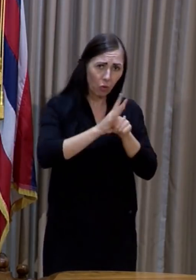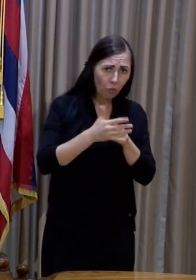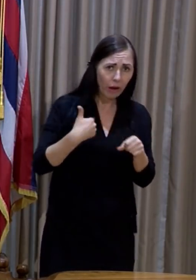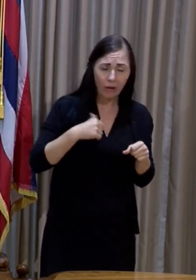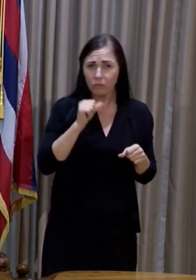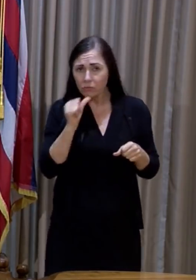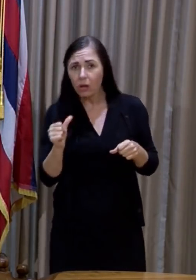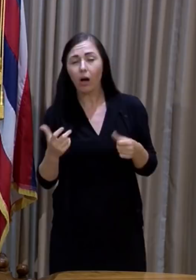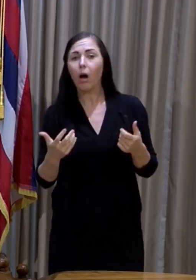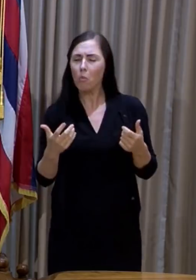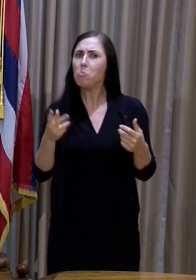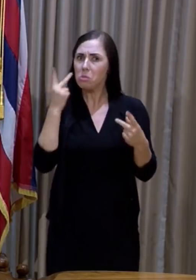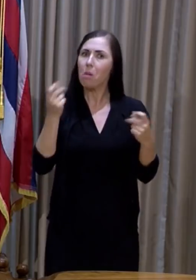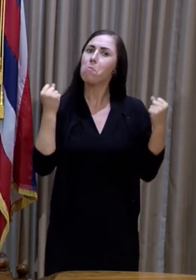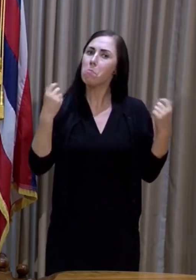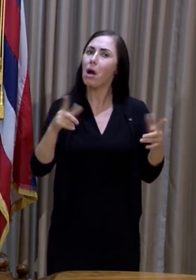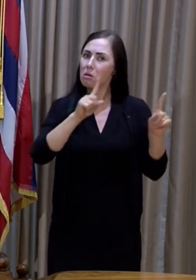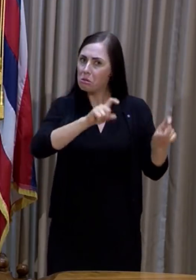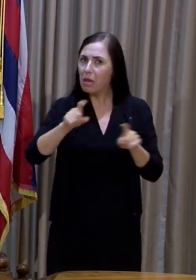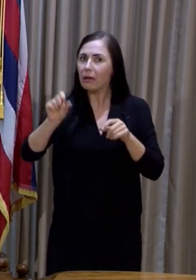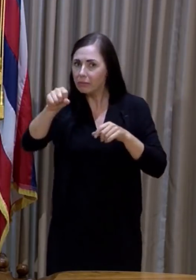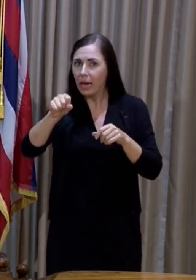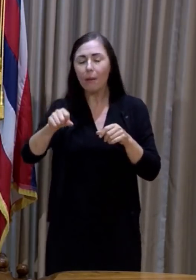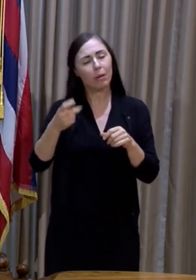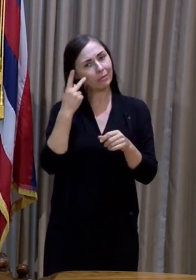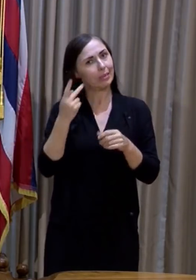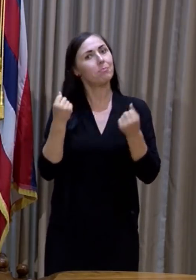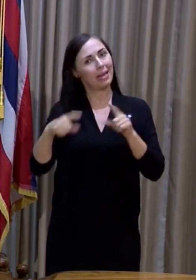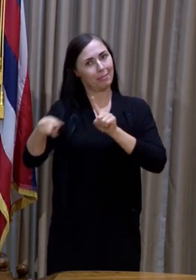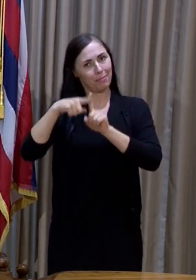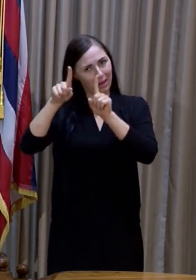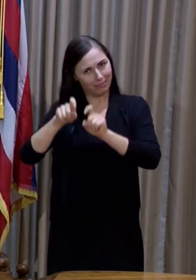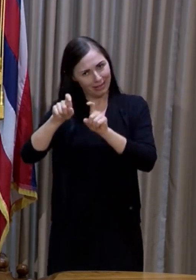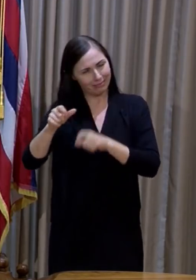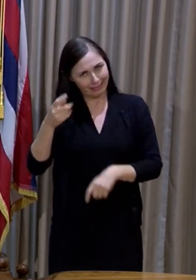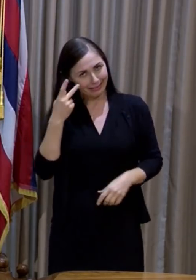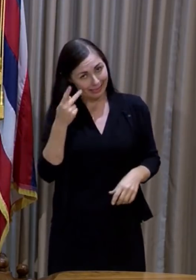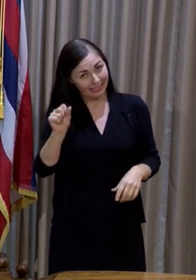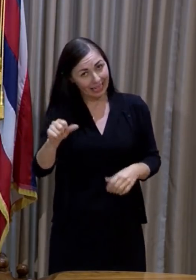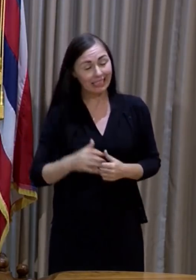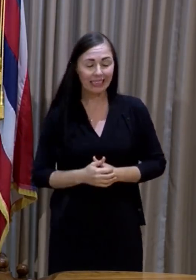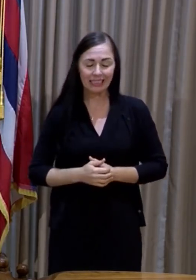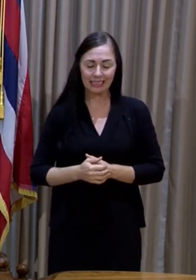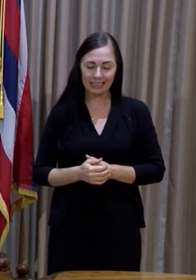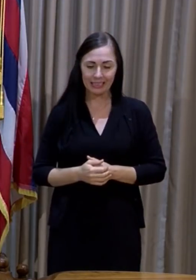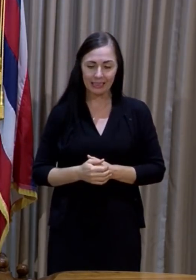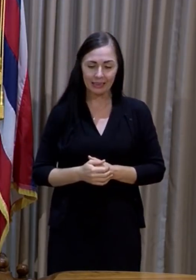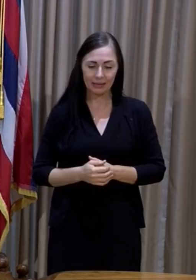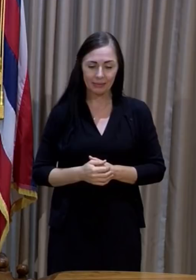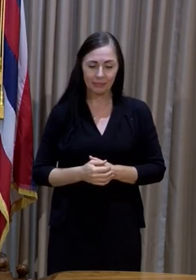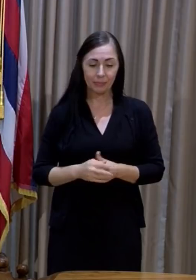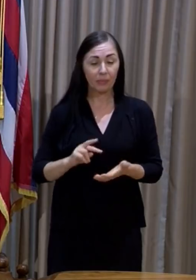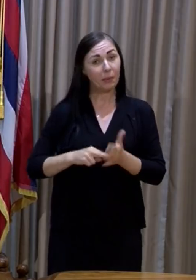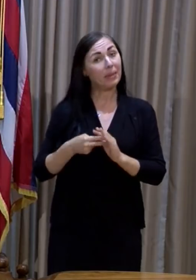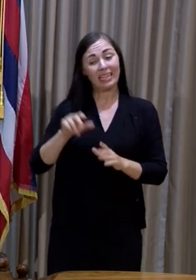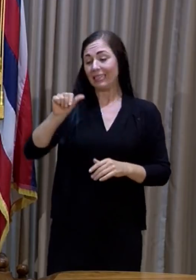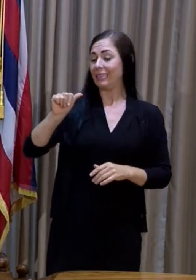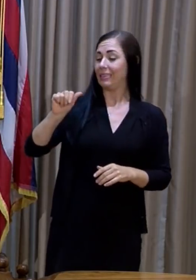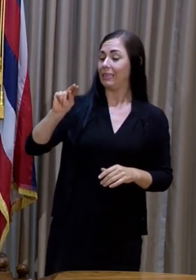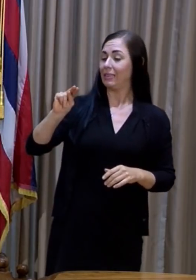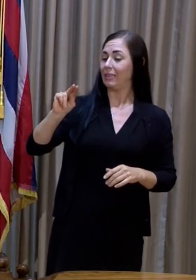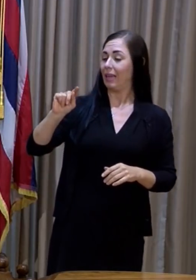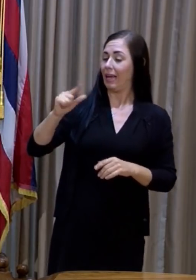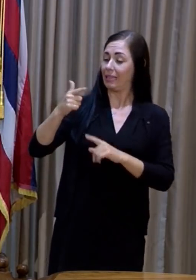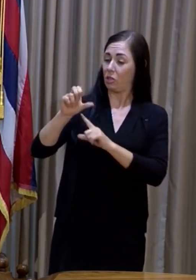you know, a fair amount of tests being done, and we're seeing a fair amount of test positivity. So I think the answer is that it's not the perfect test,